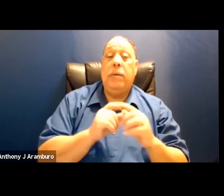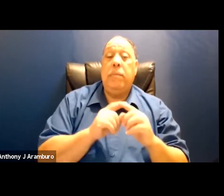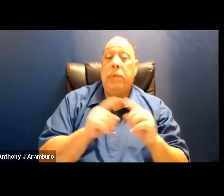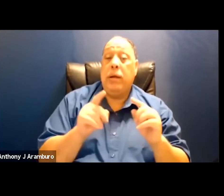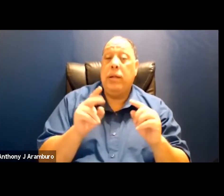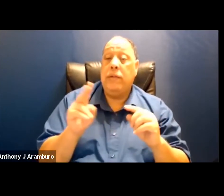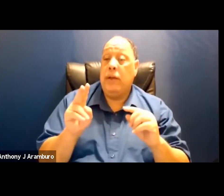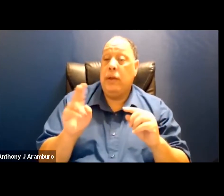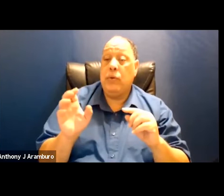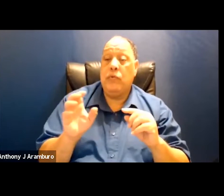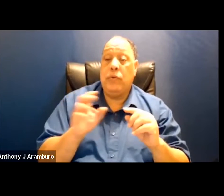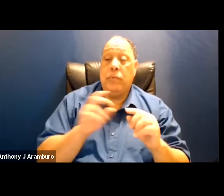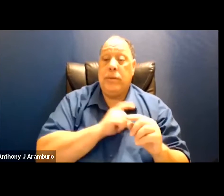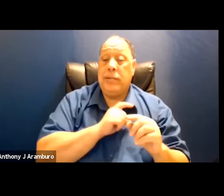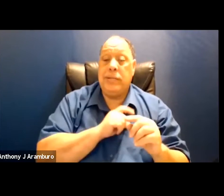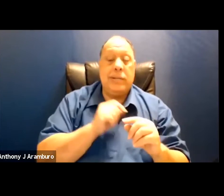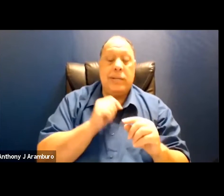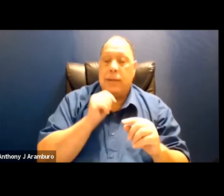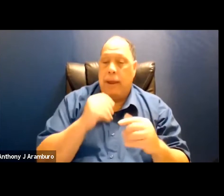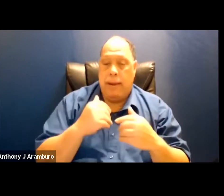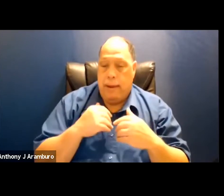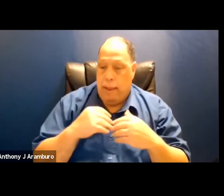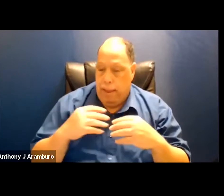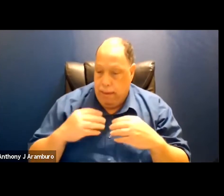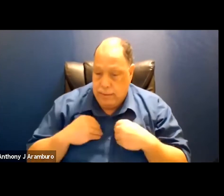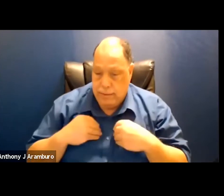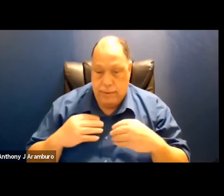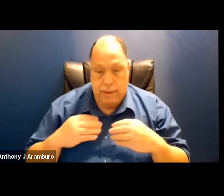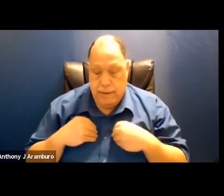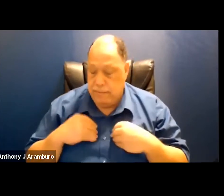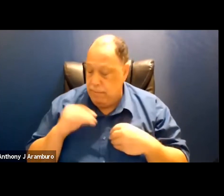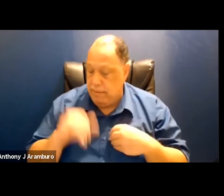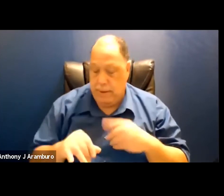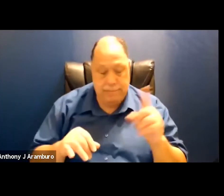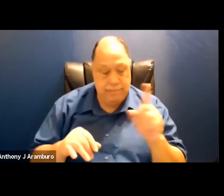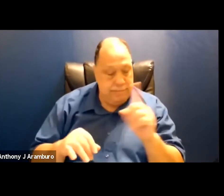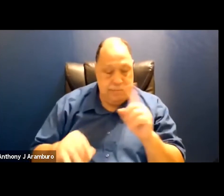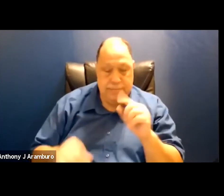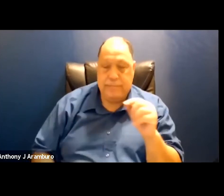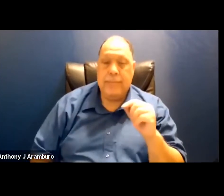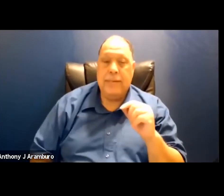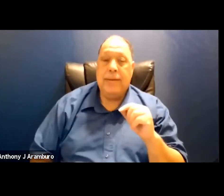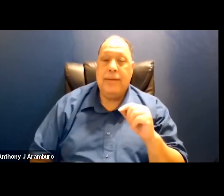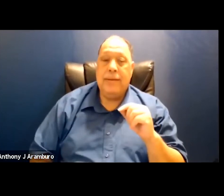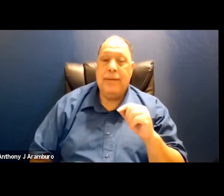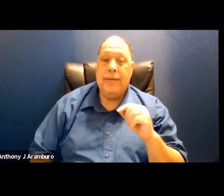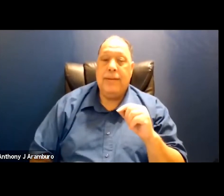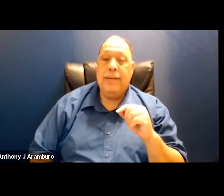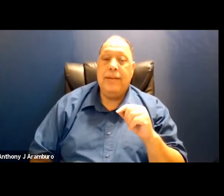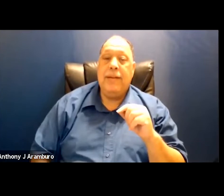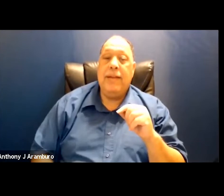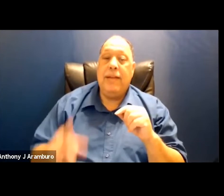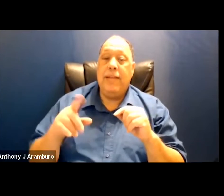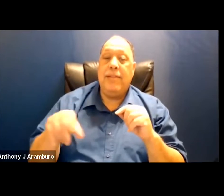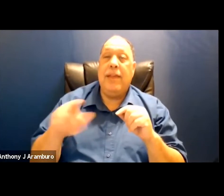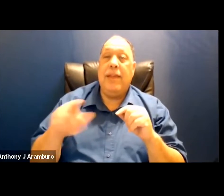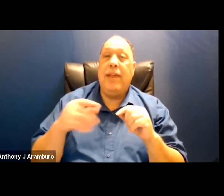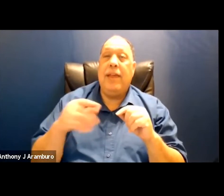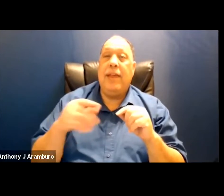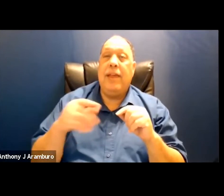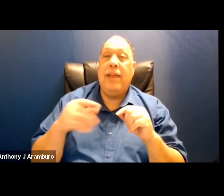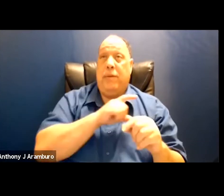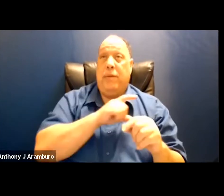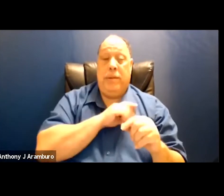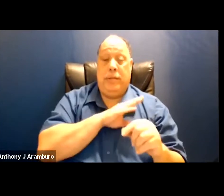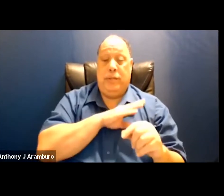are not having this um and they have the uh the assistance of the police board which is ostensibly